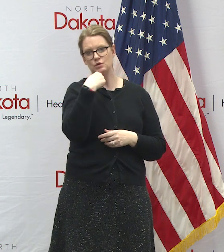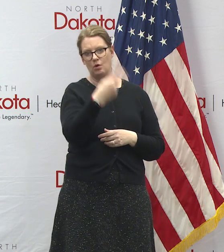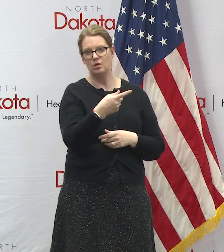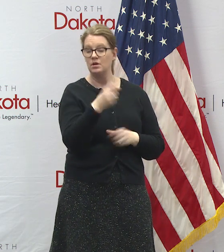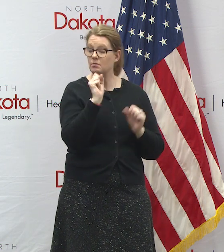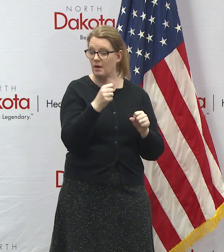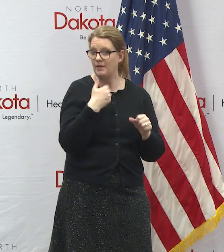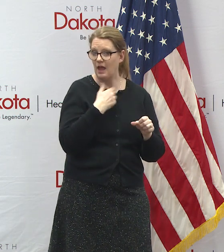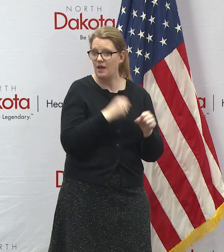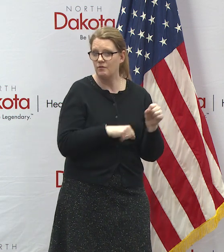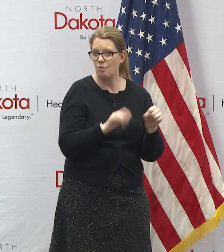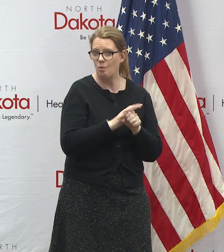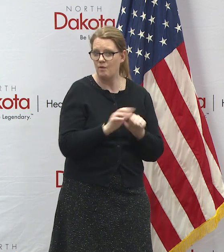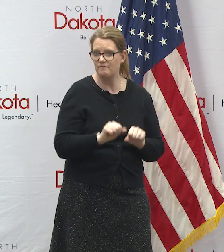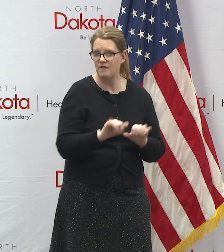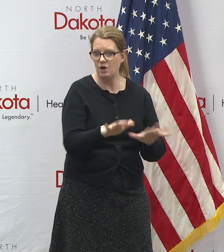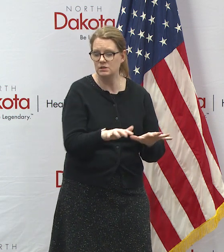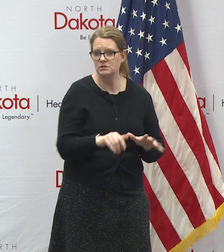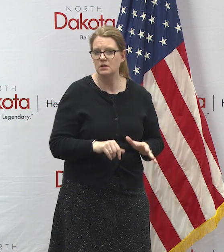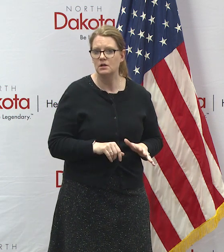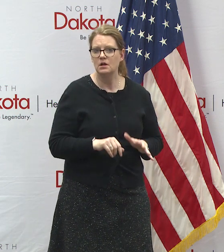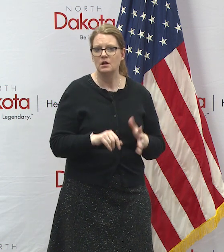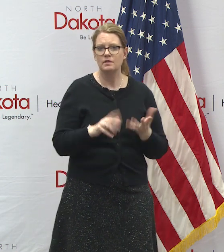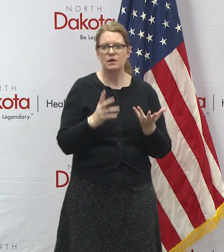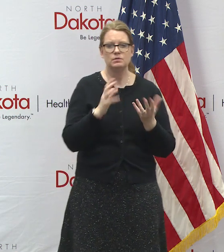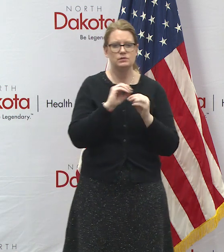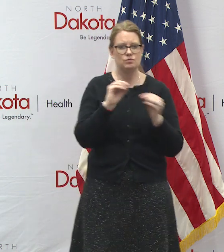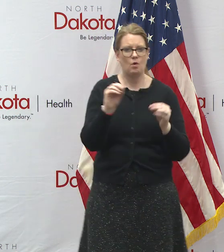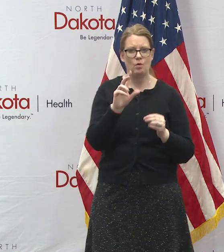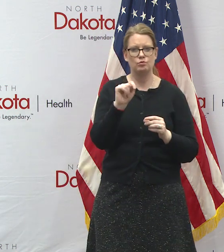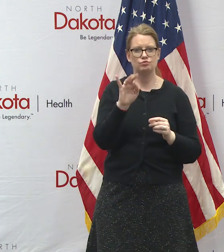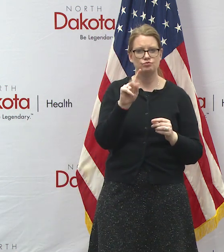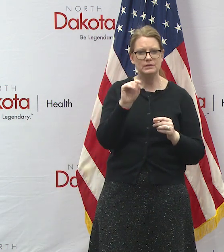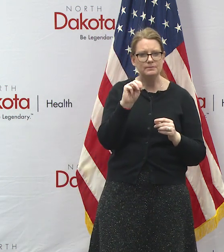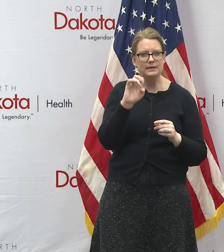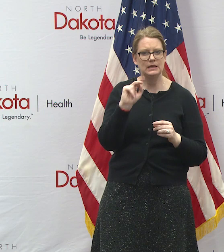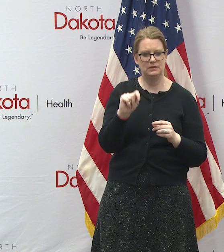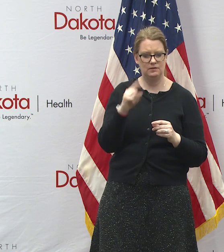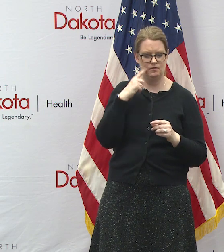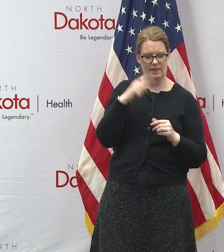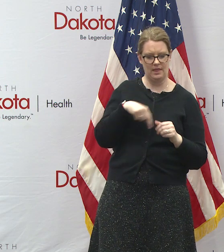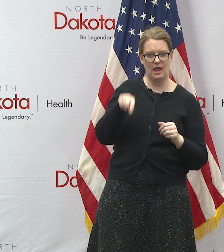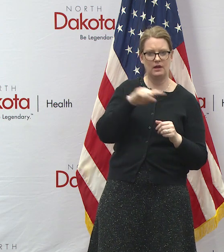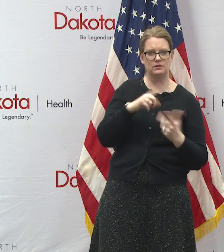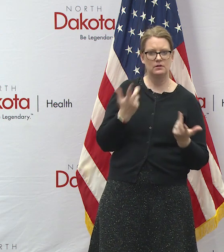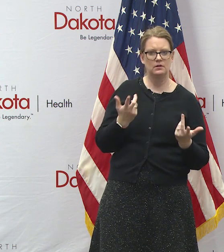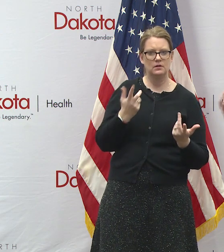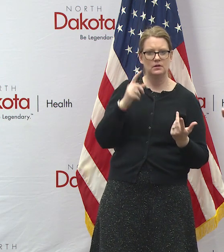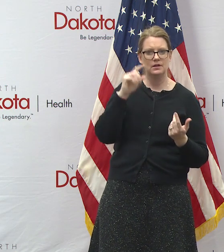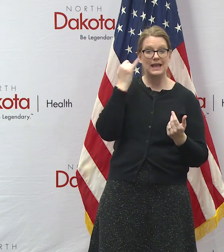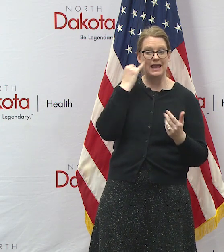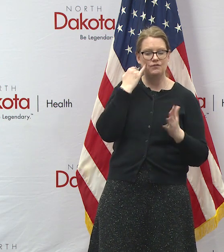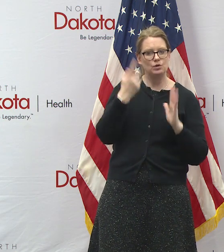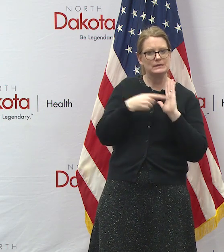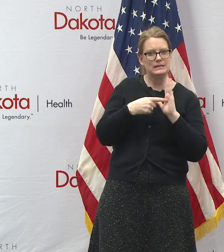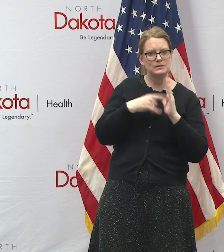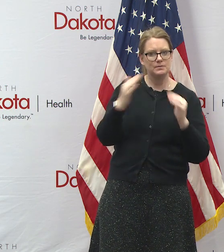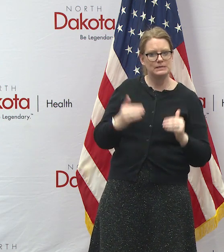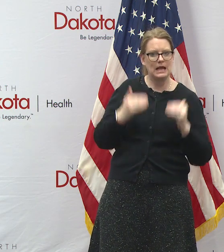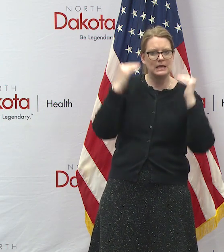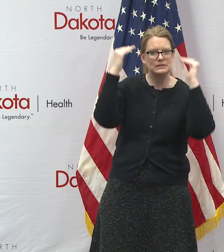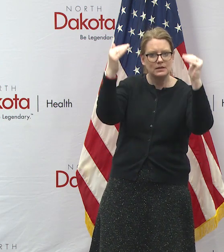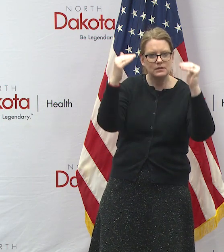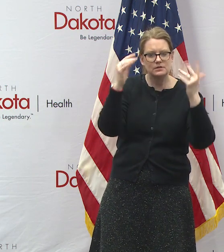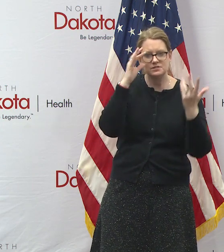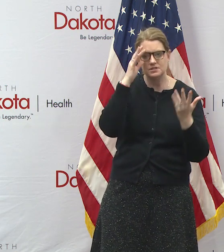you likely have coronavirus uh there's no treatment for it uh unless you your symptoms escalate so